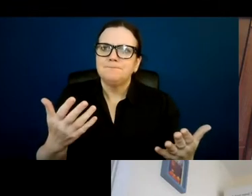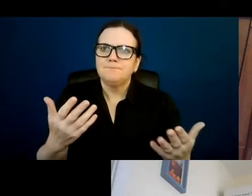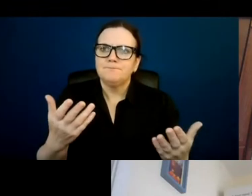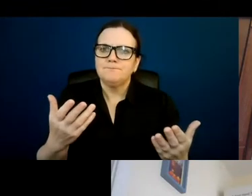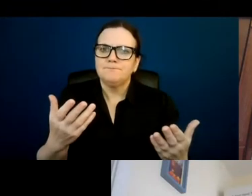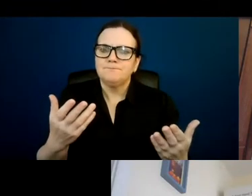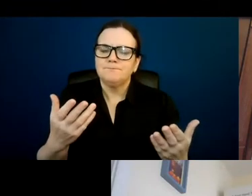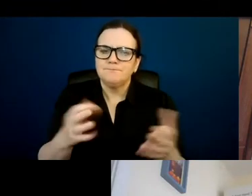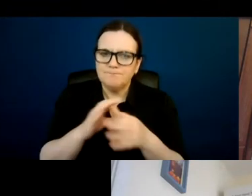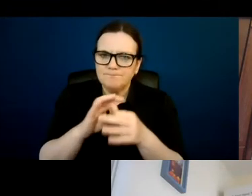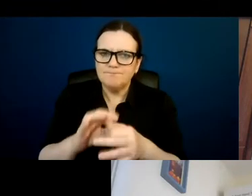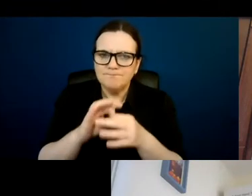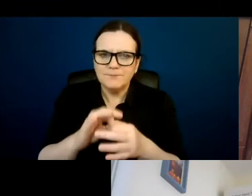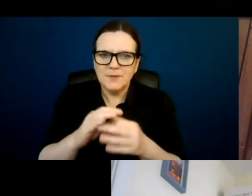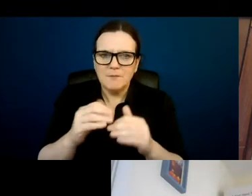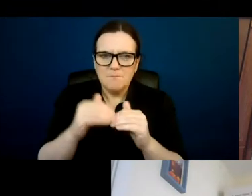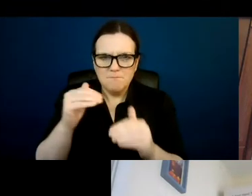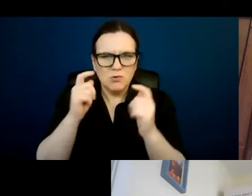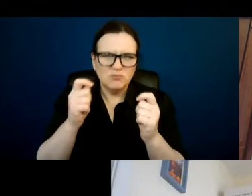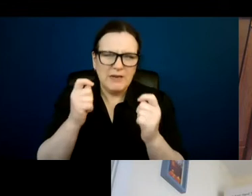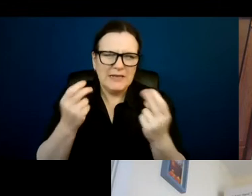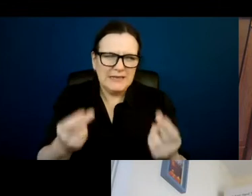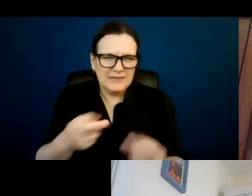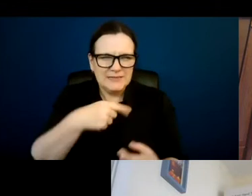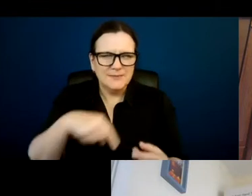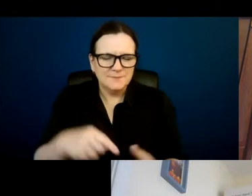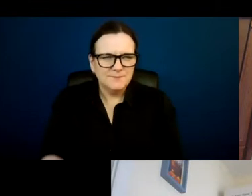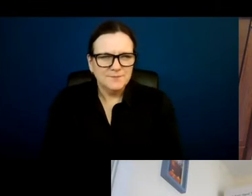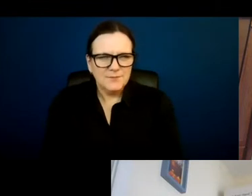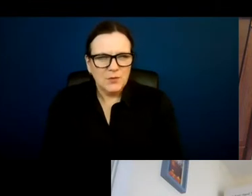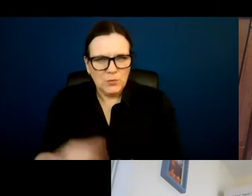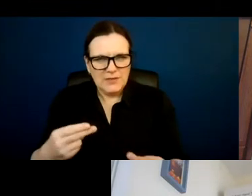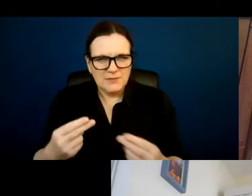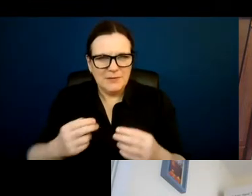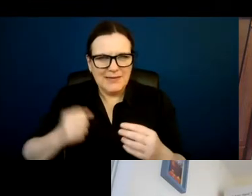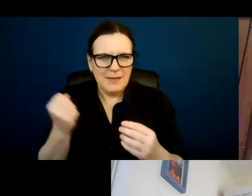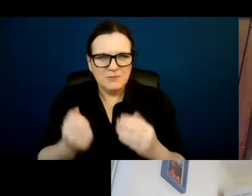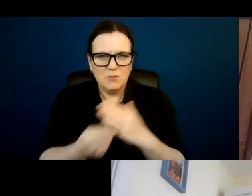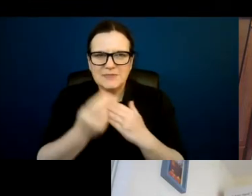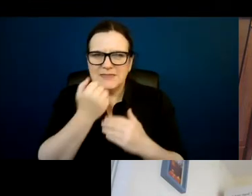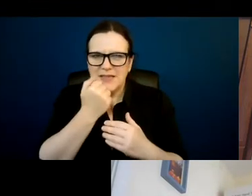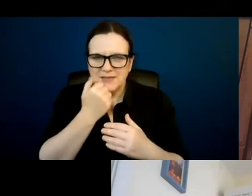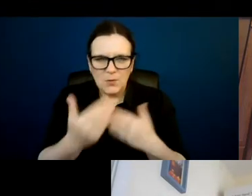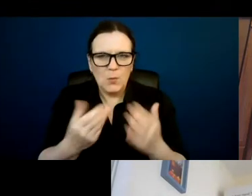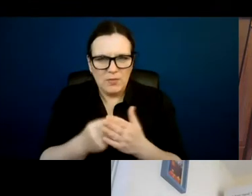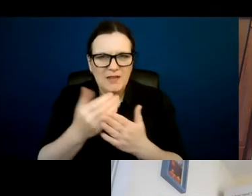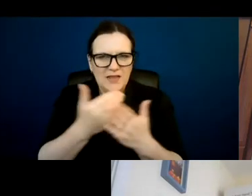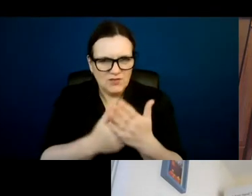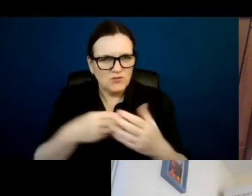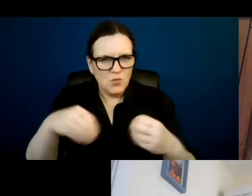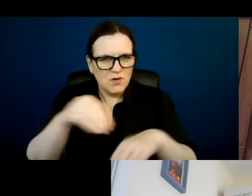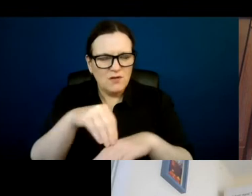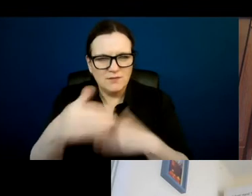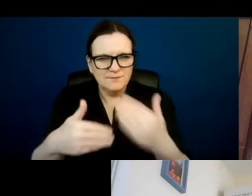more training on it and be kept up to date with the legislation going forward, because